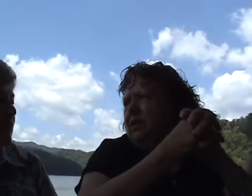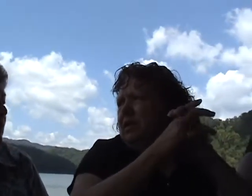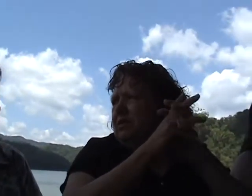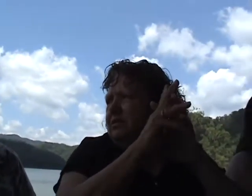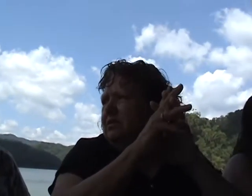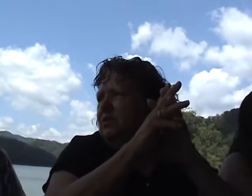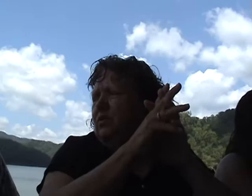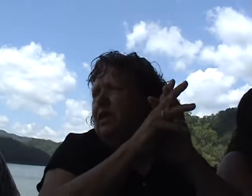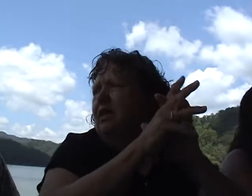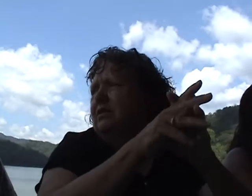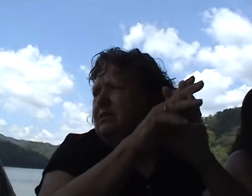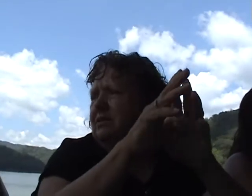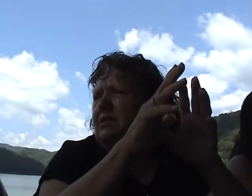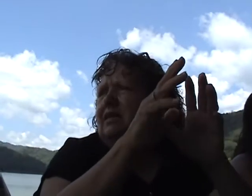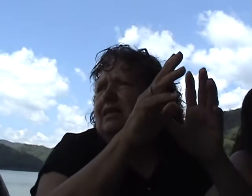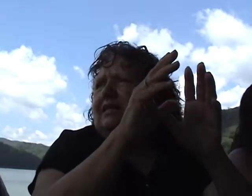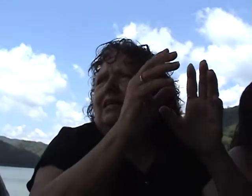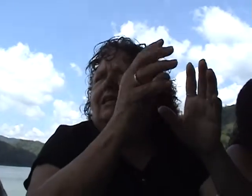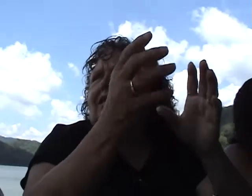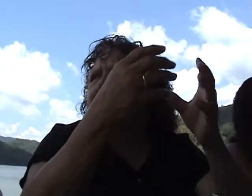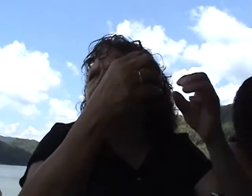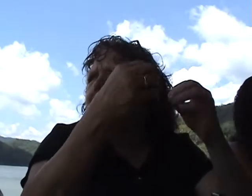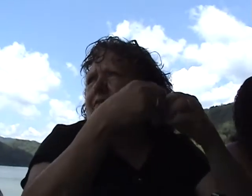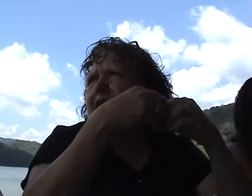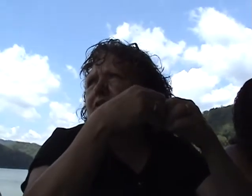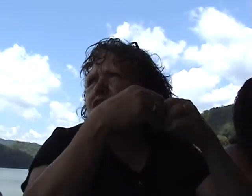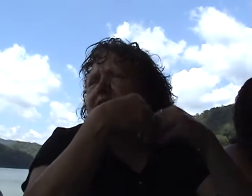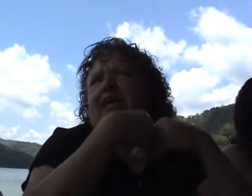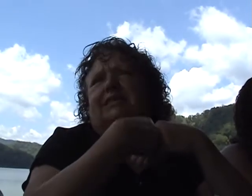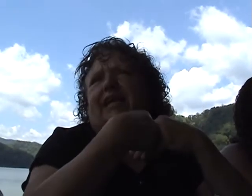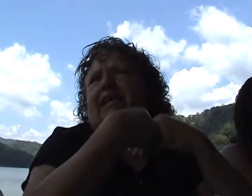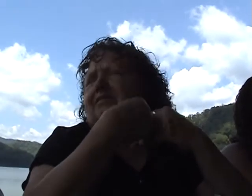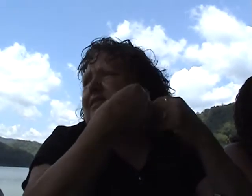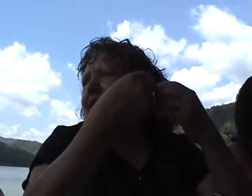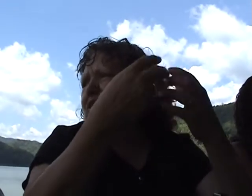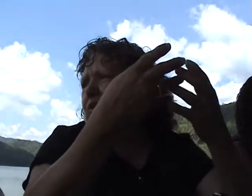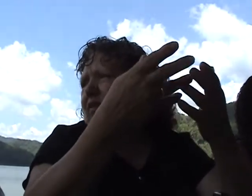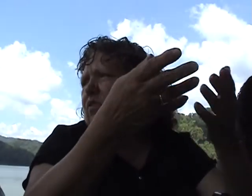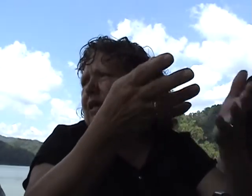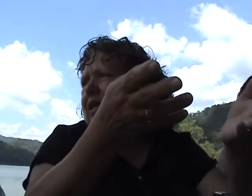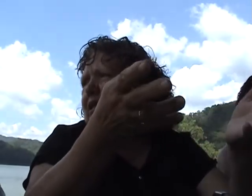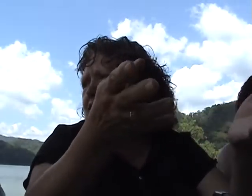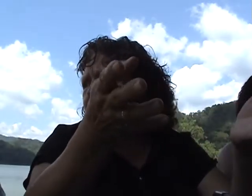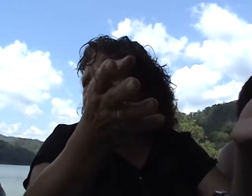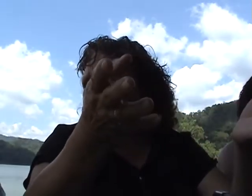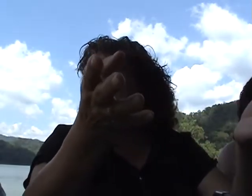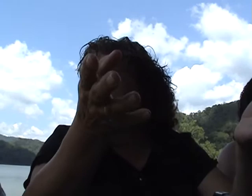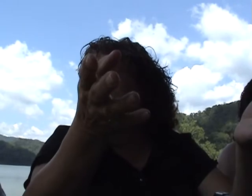can't keep it in the house. You've got to take it outside so everybody can enjoy its beauty.